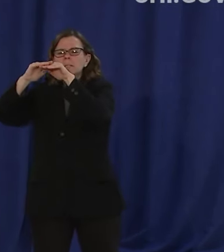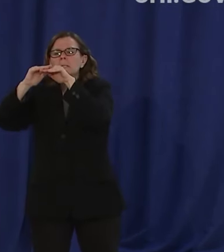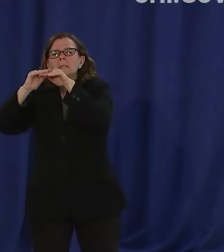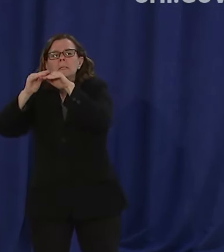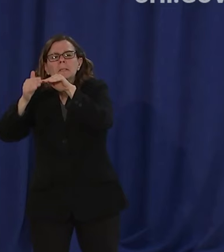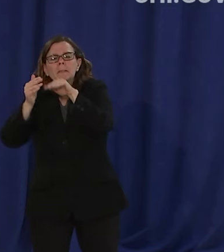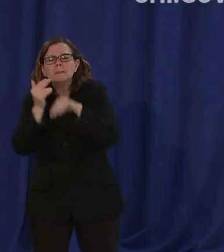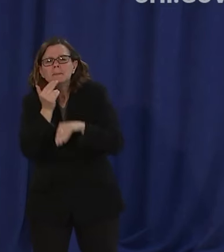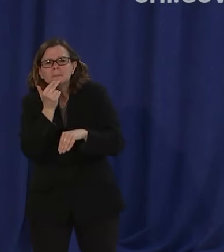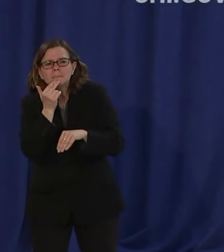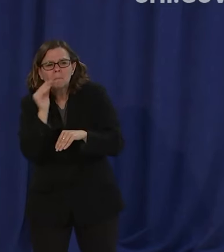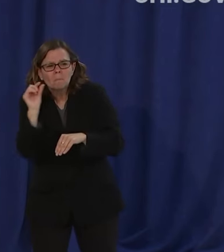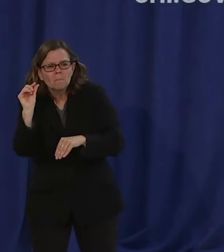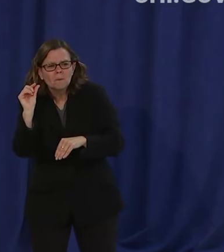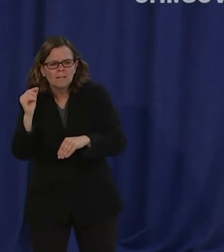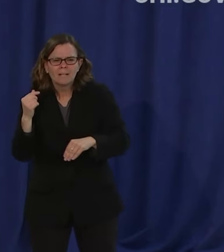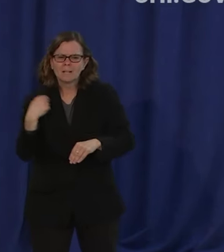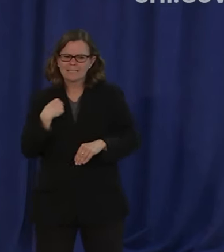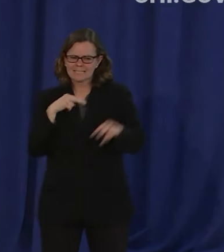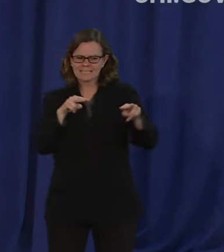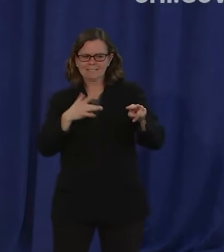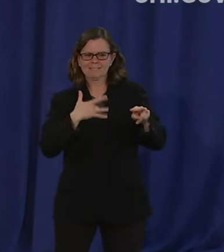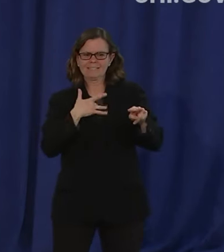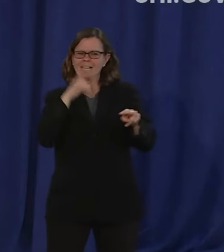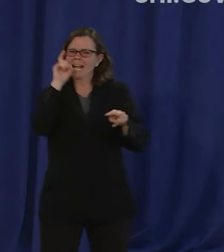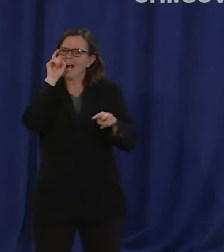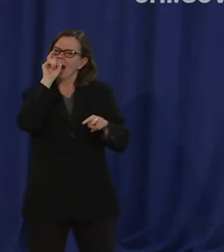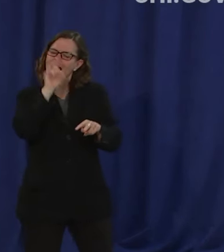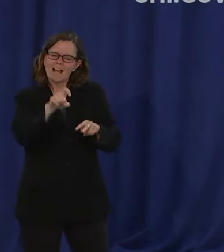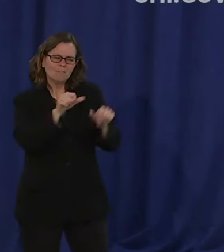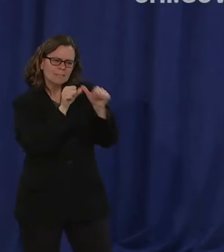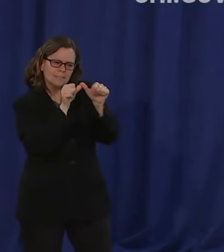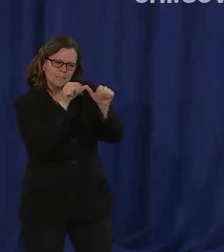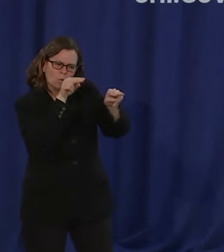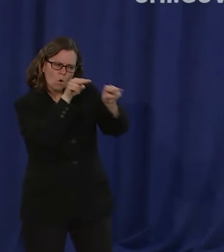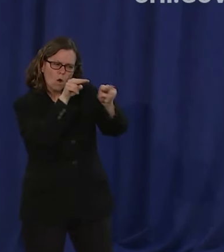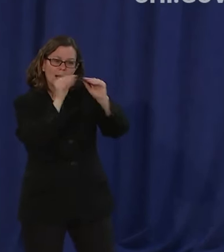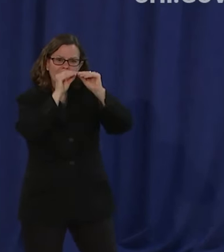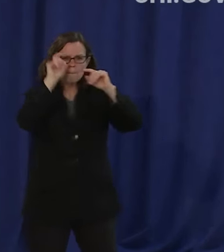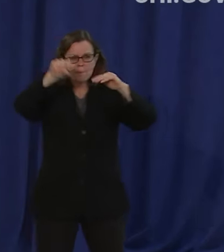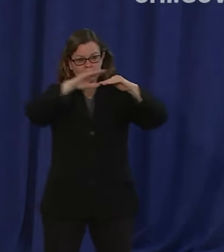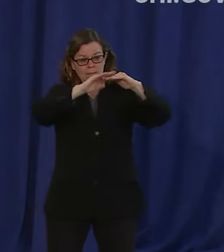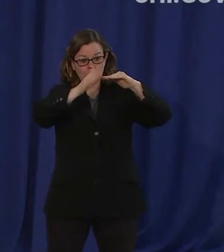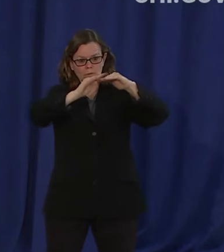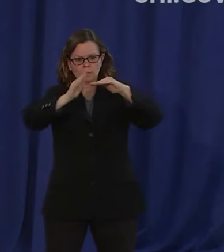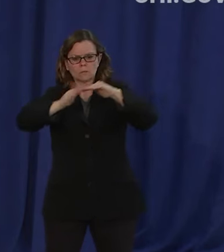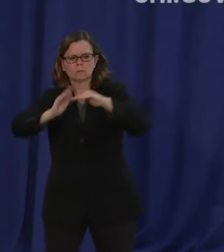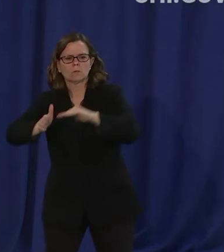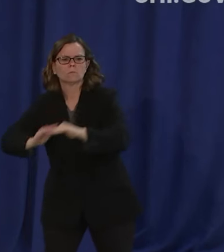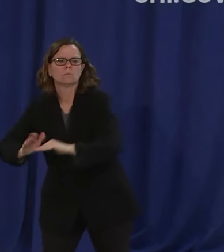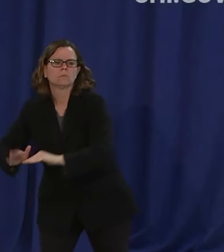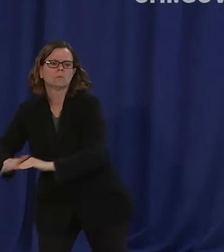the other thing that we're monitoring is icu beds the percentage of icu beds in general but also the percentage that are